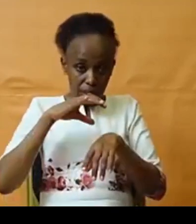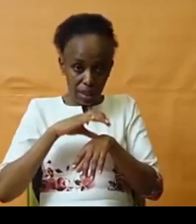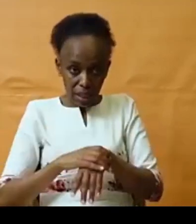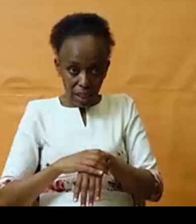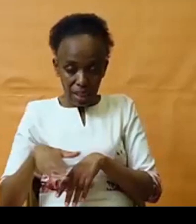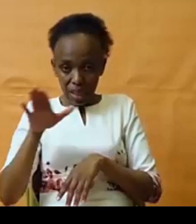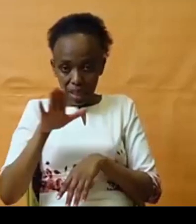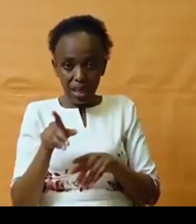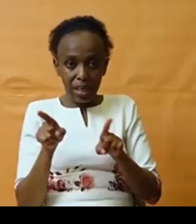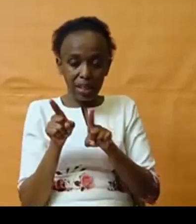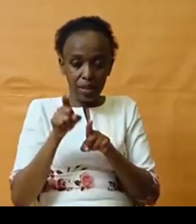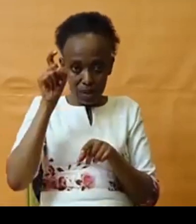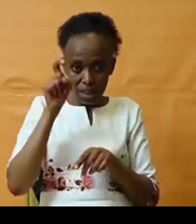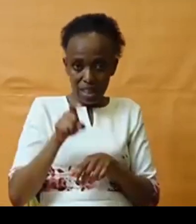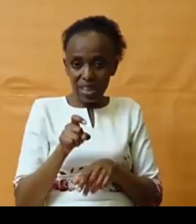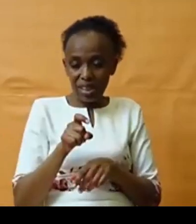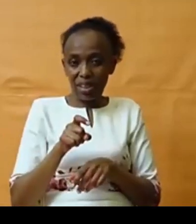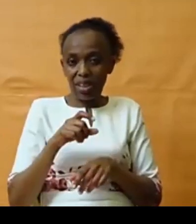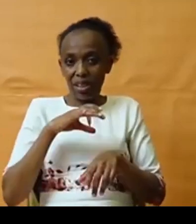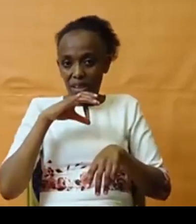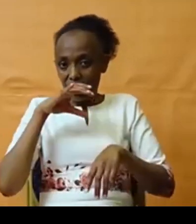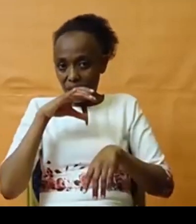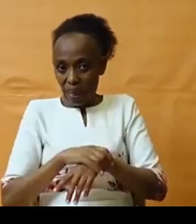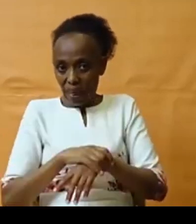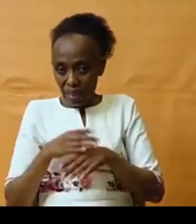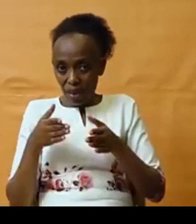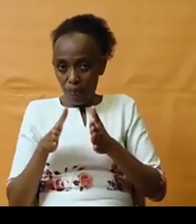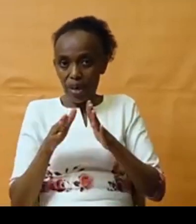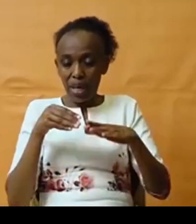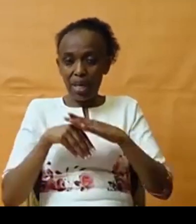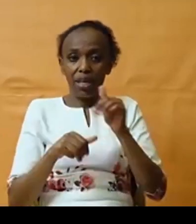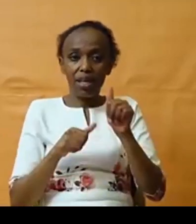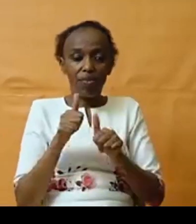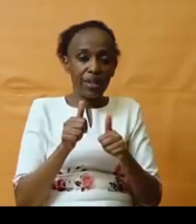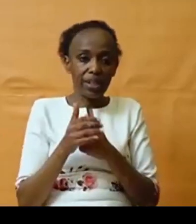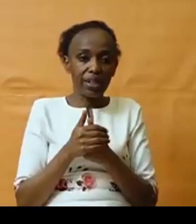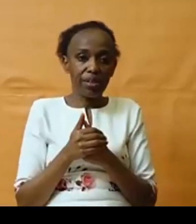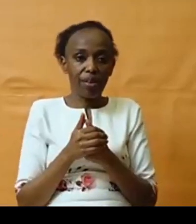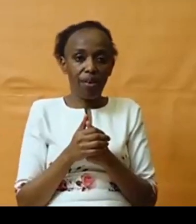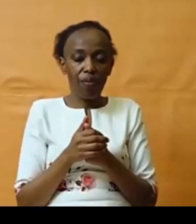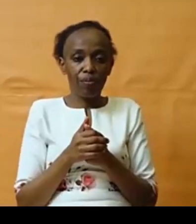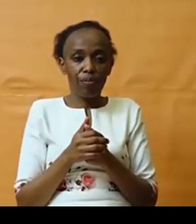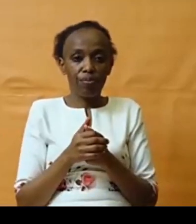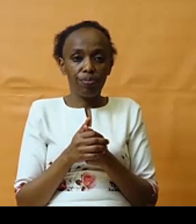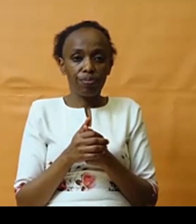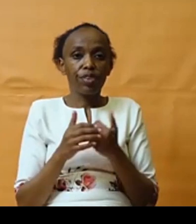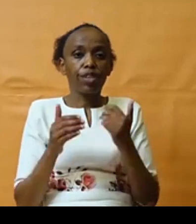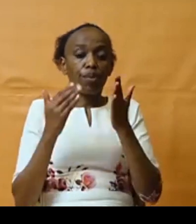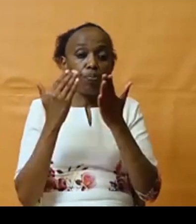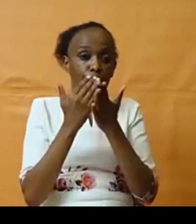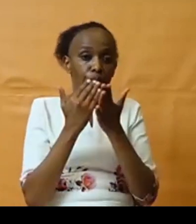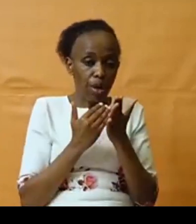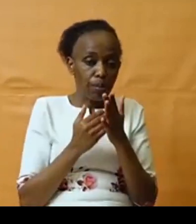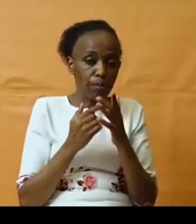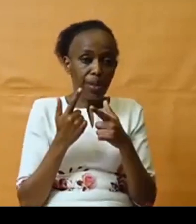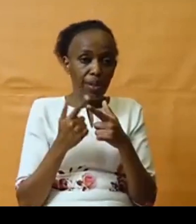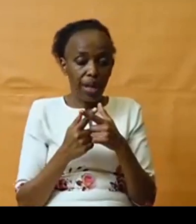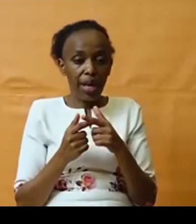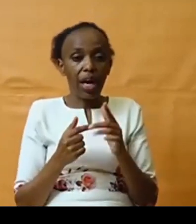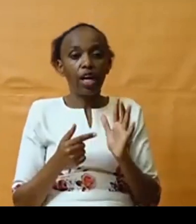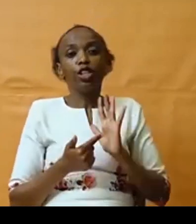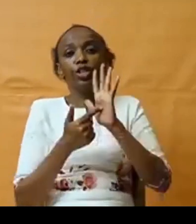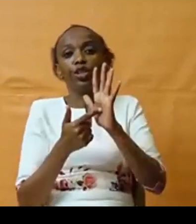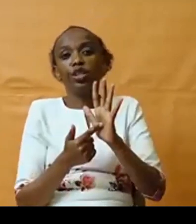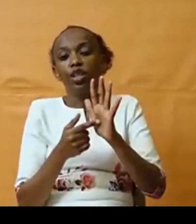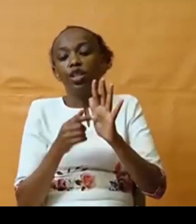need to find a way in which the programs then are really structured to